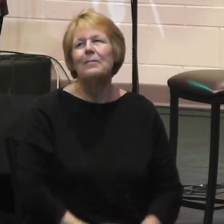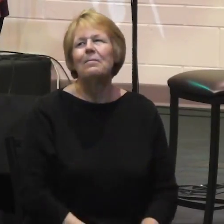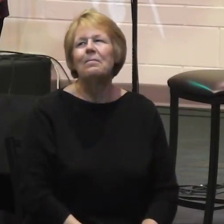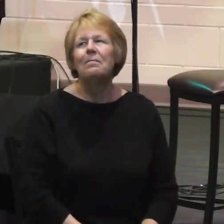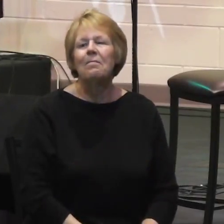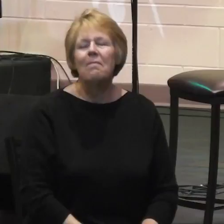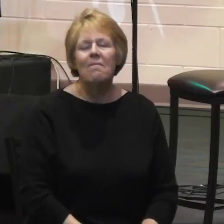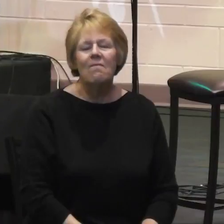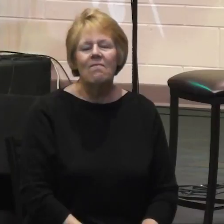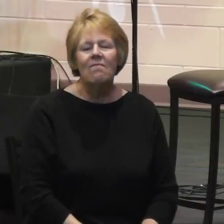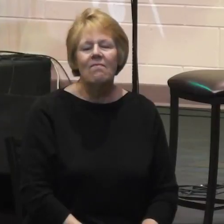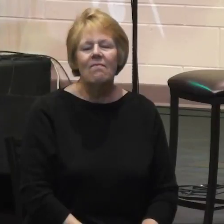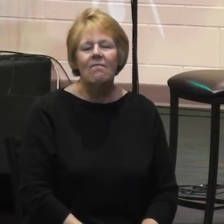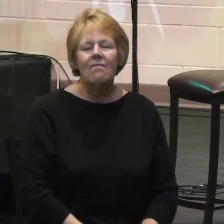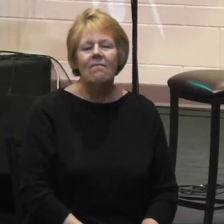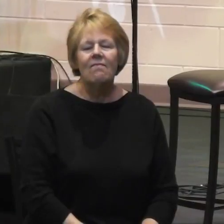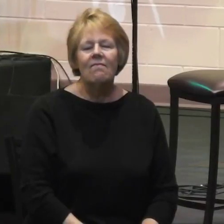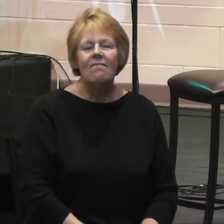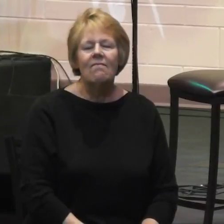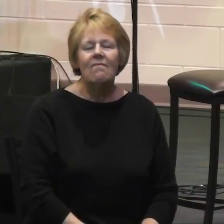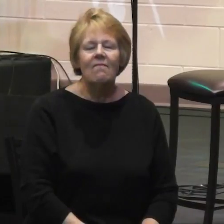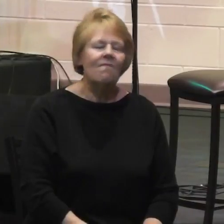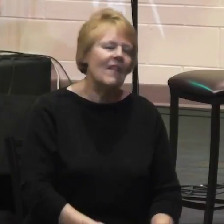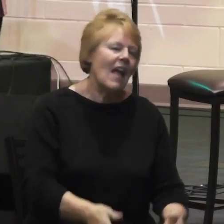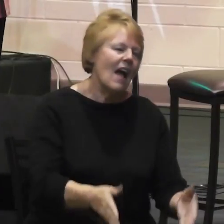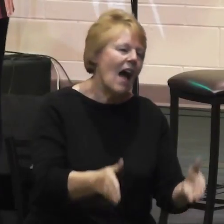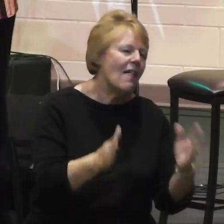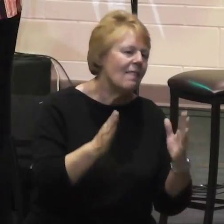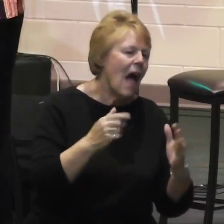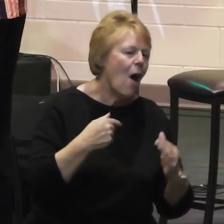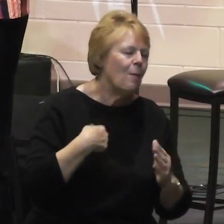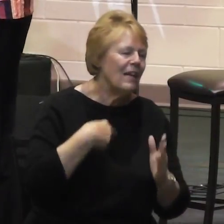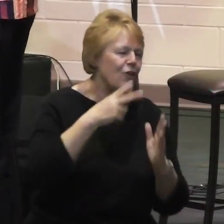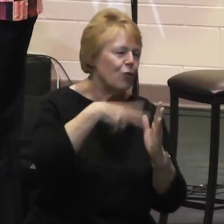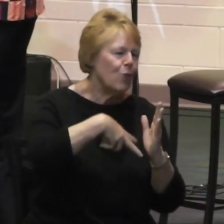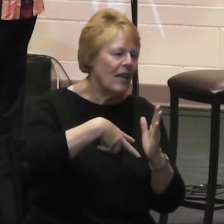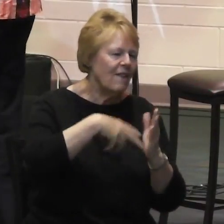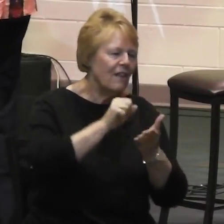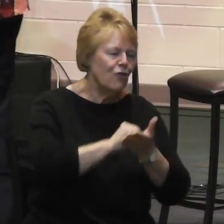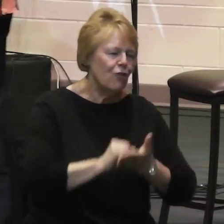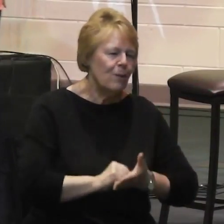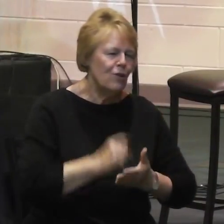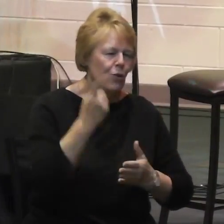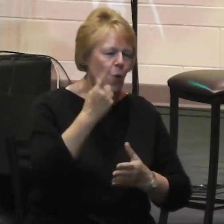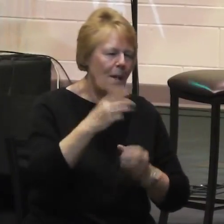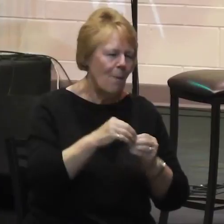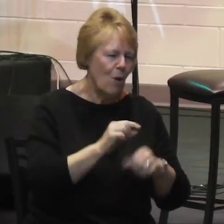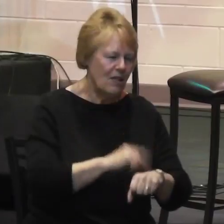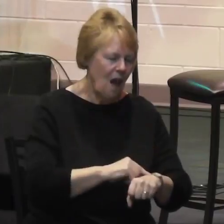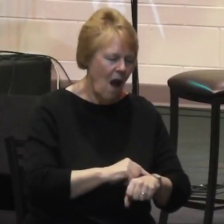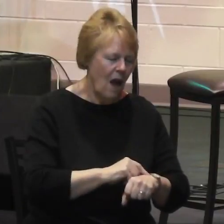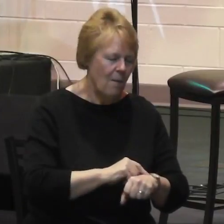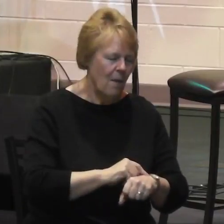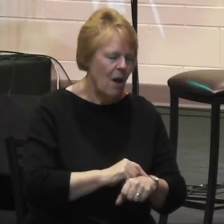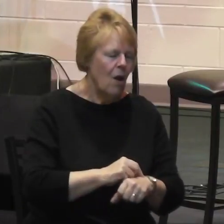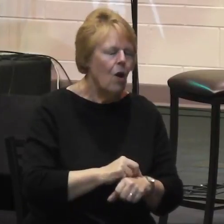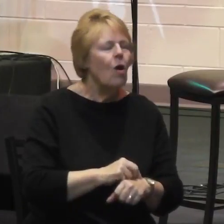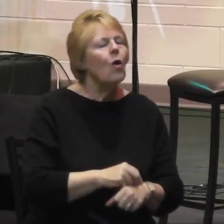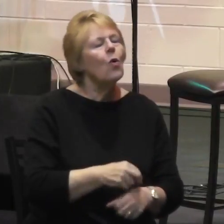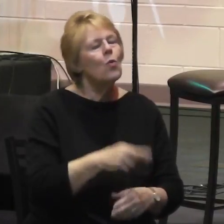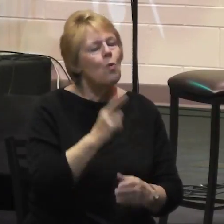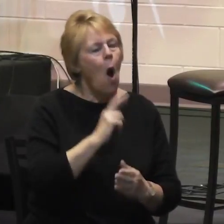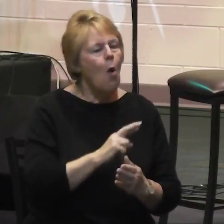Allow me to read that scripture once again. Romans chapter 12,